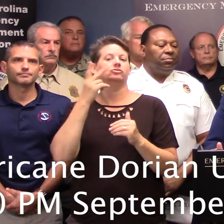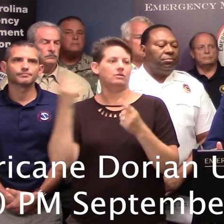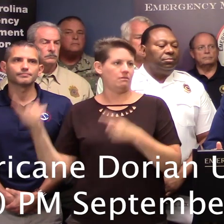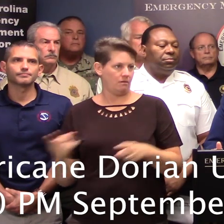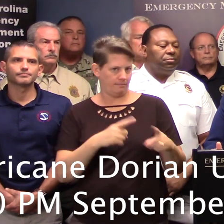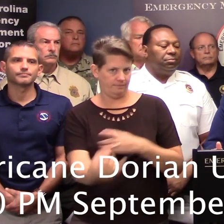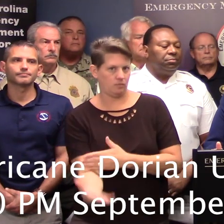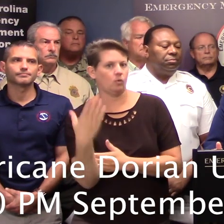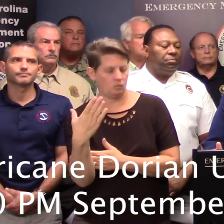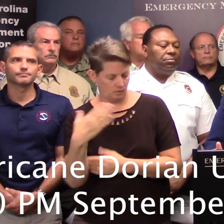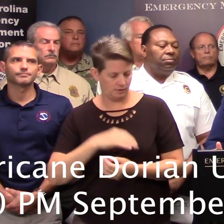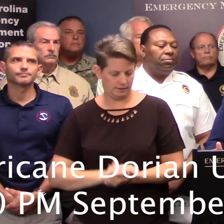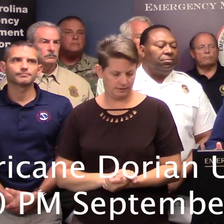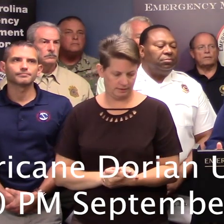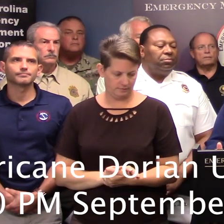we predicted.